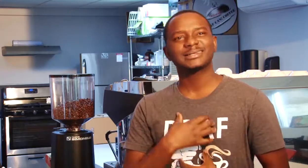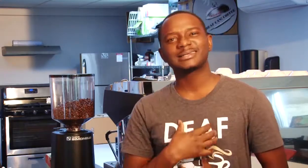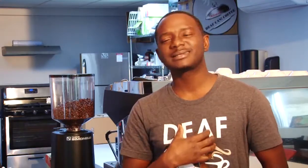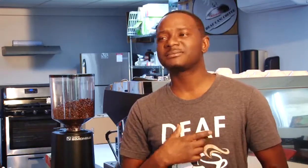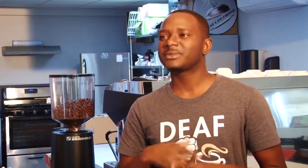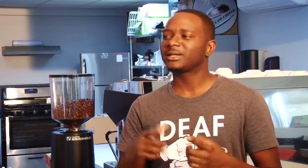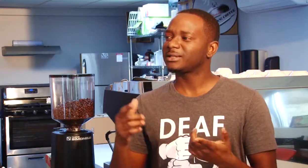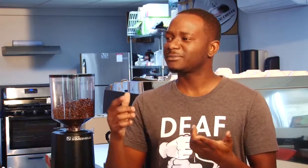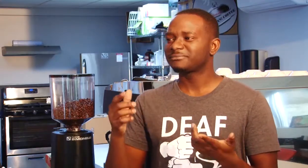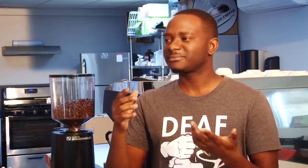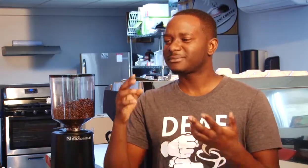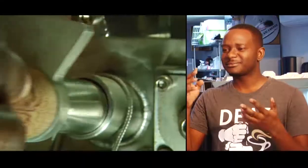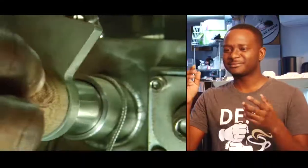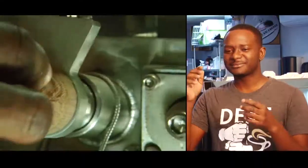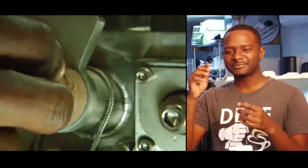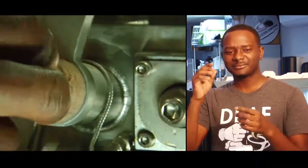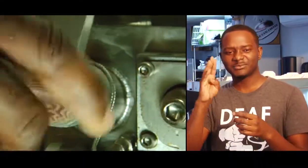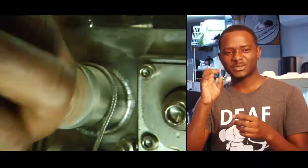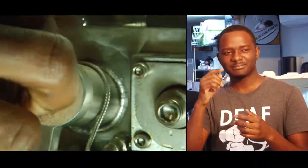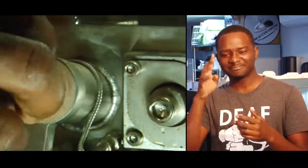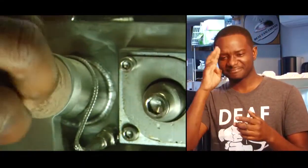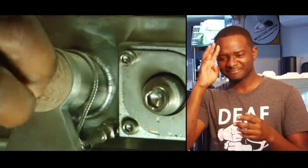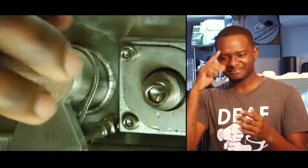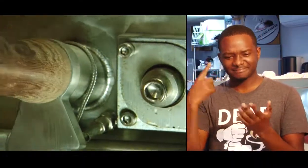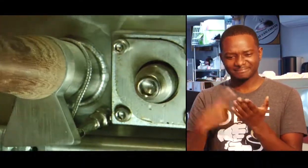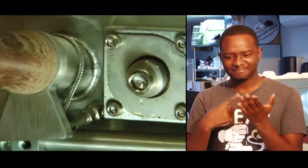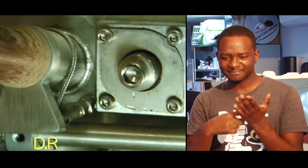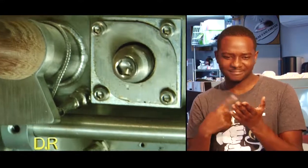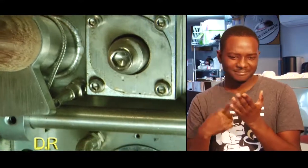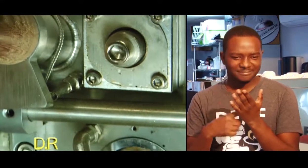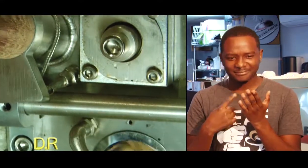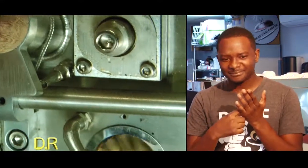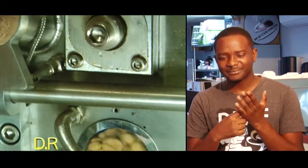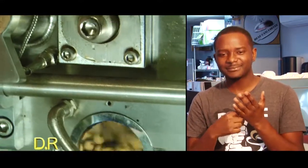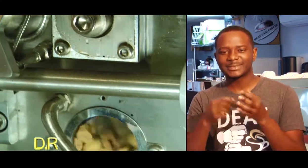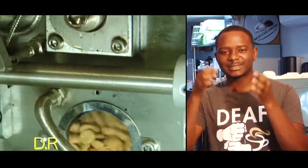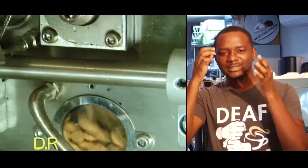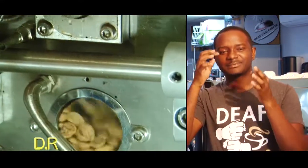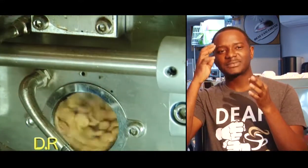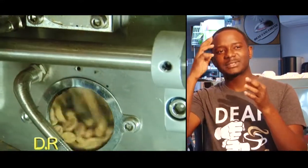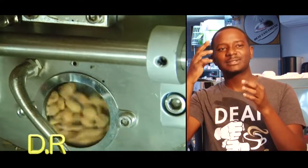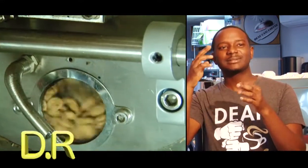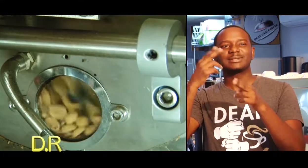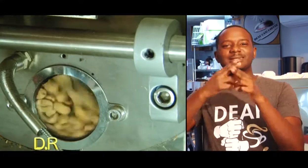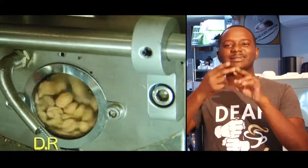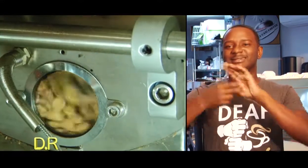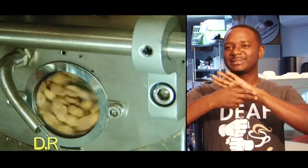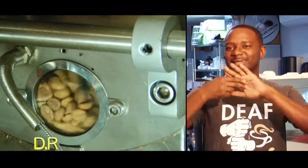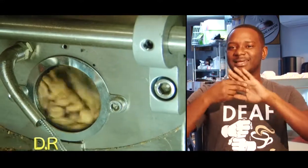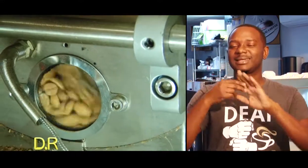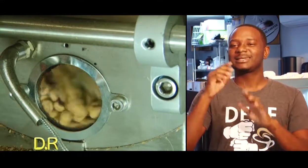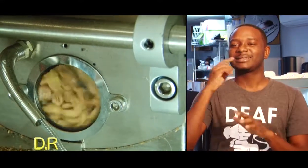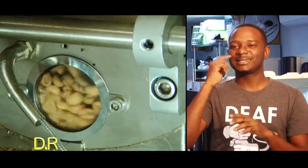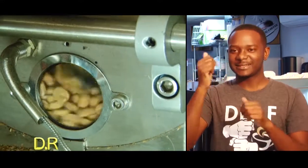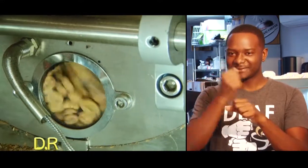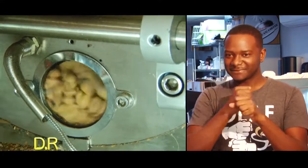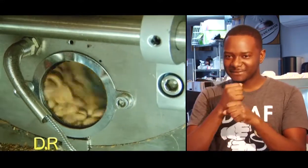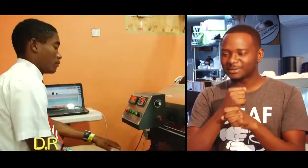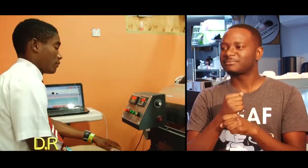We want to be like Clark. We want to do what he's doing because he really inspired us. So our boys' group talked about it, and we decided that we wanted to start our own little